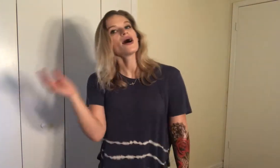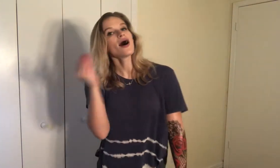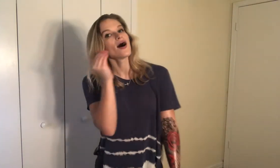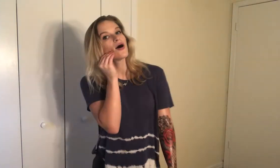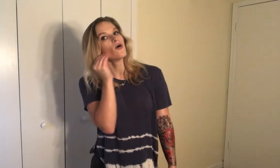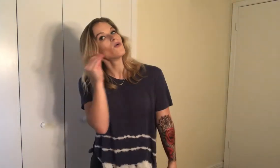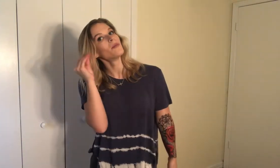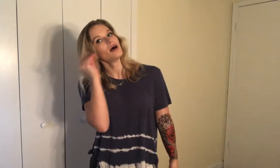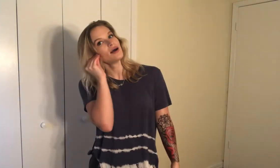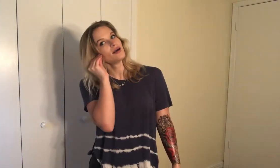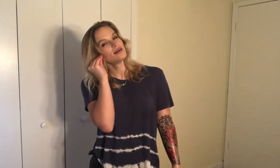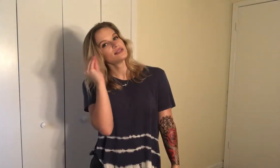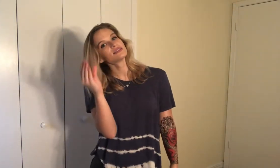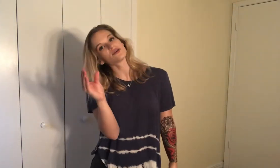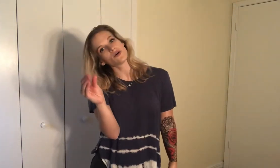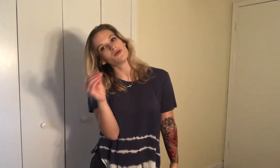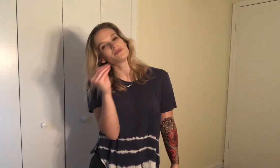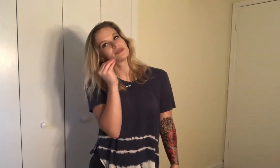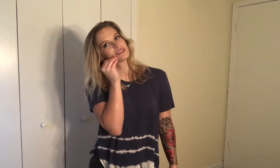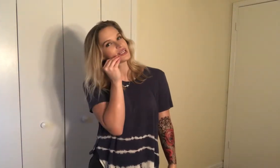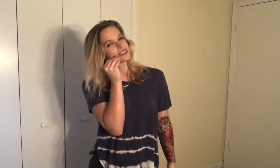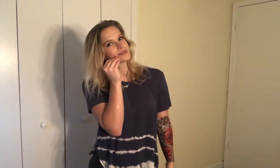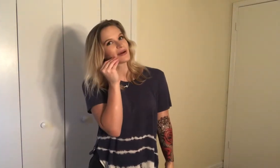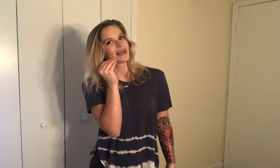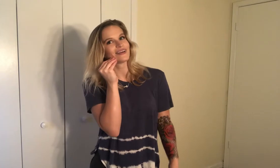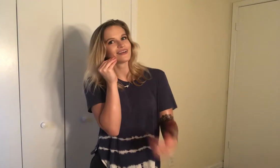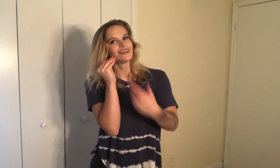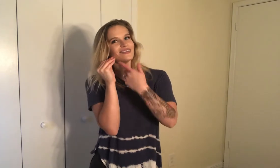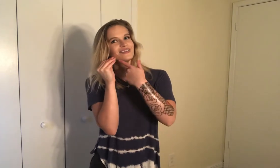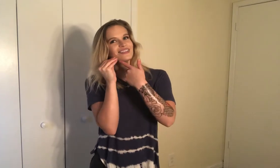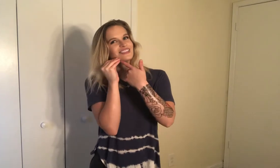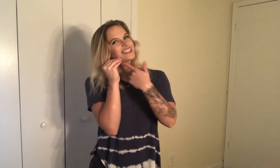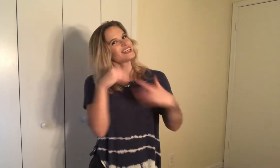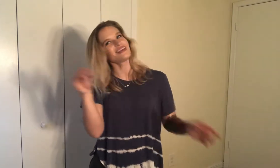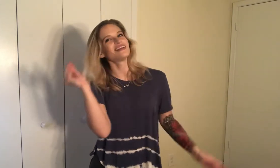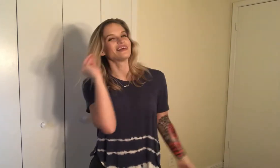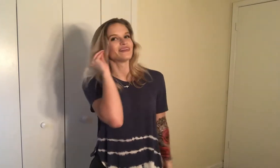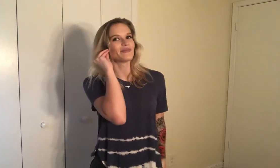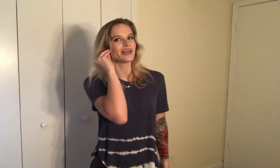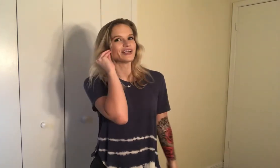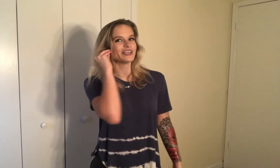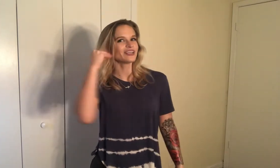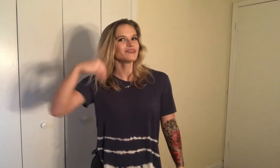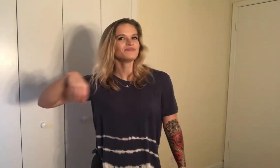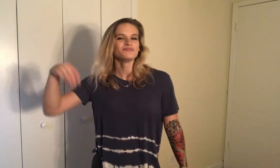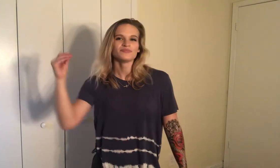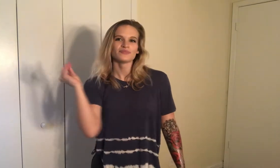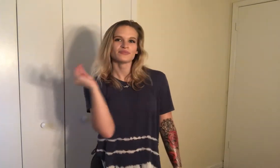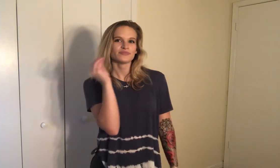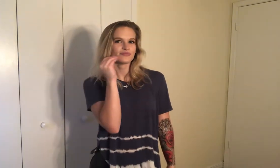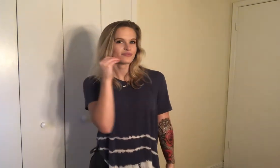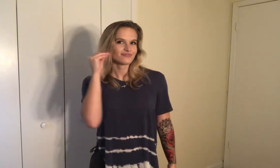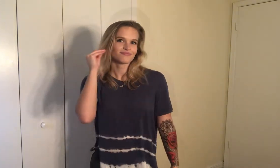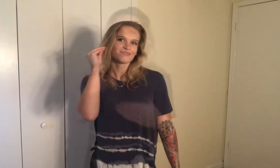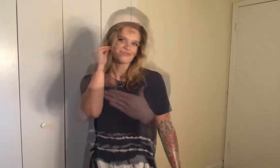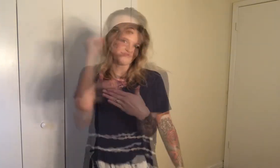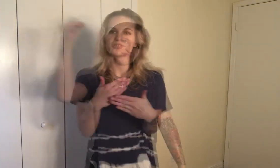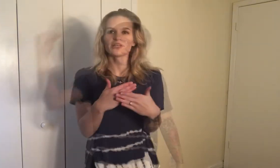home so home touch by your chin and then by your ear it's the pre